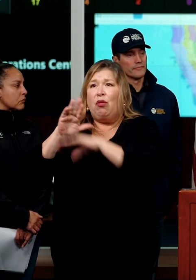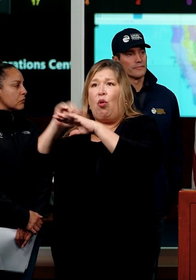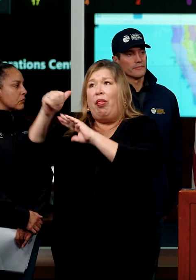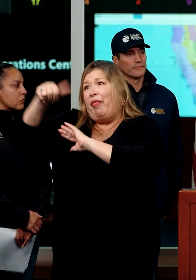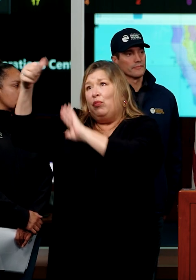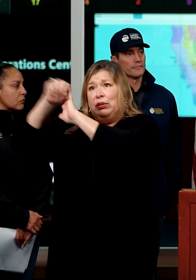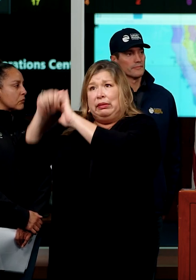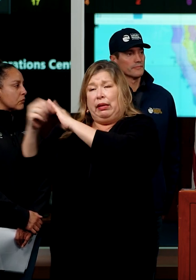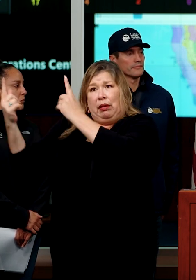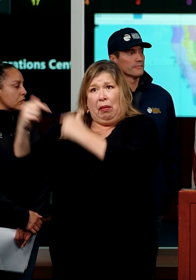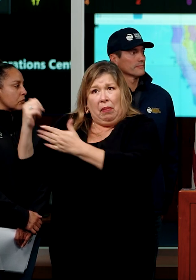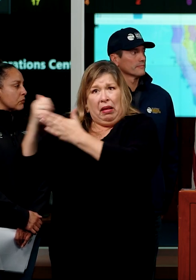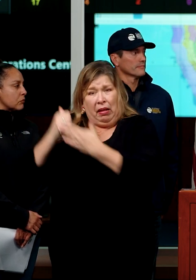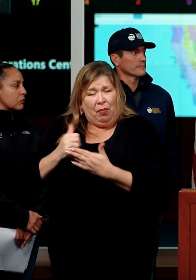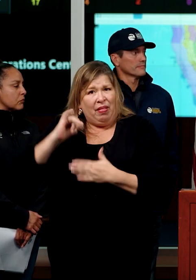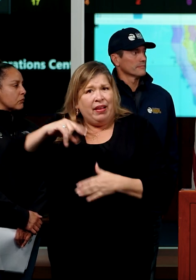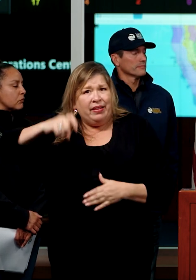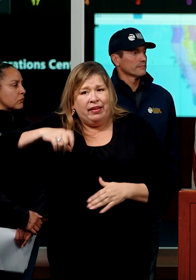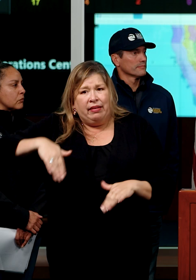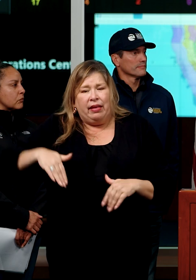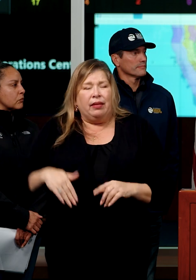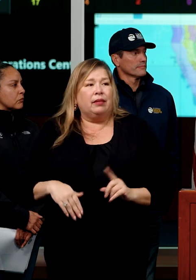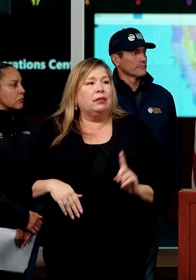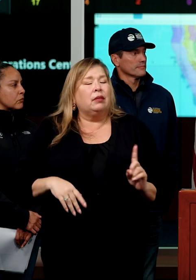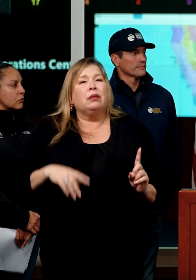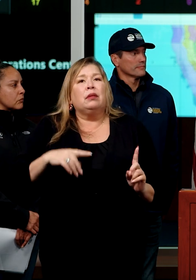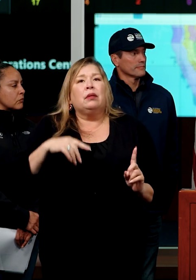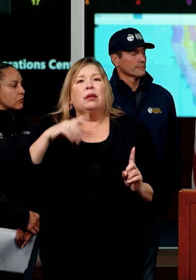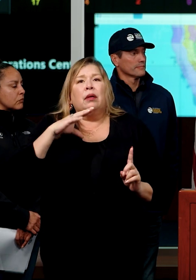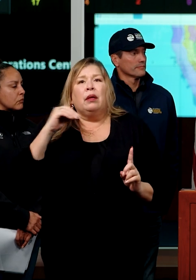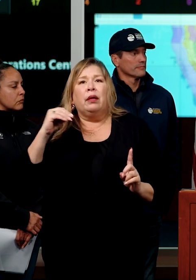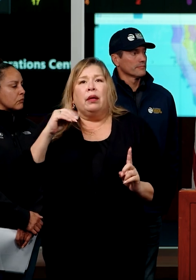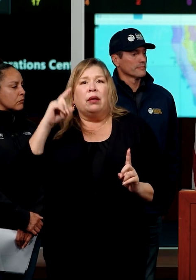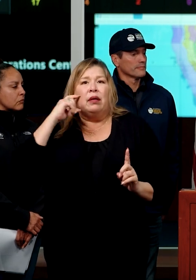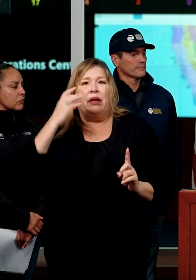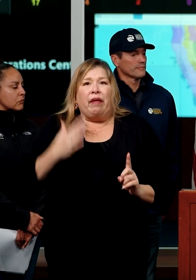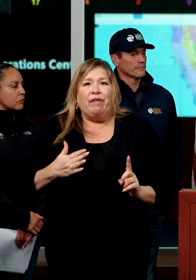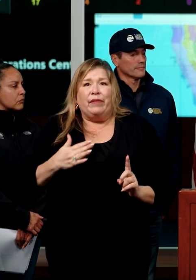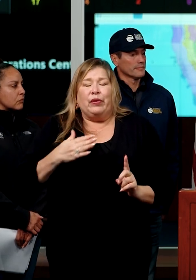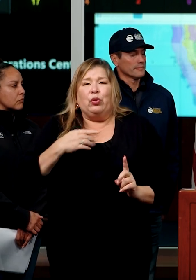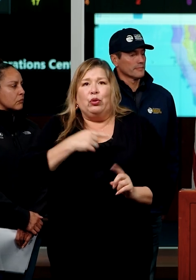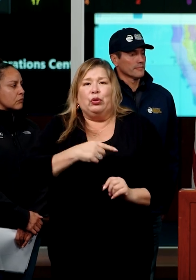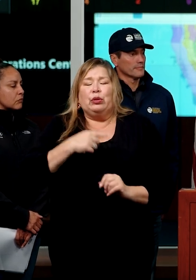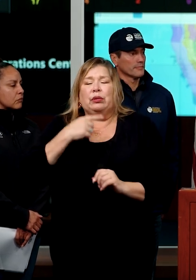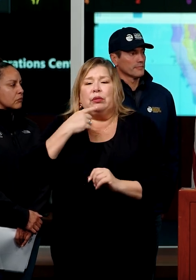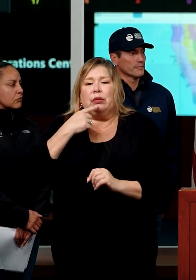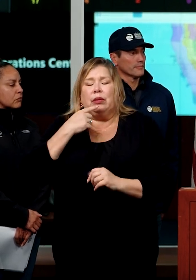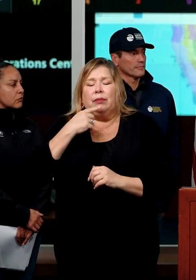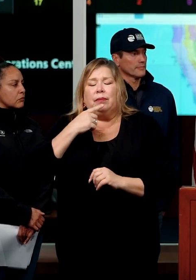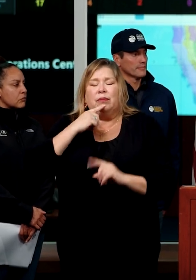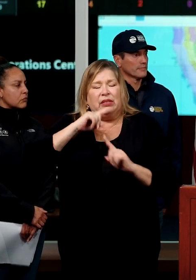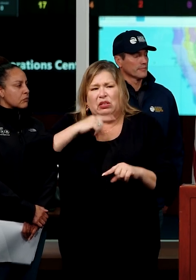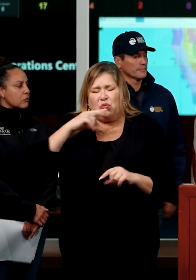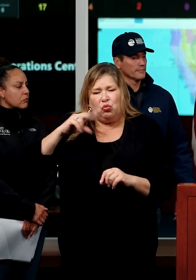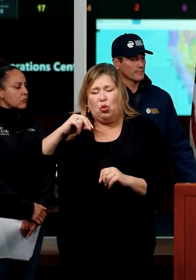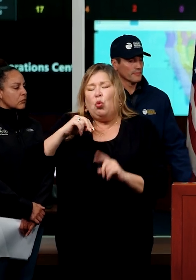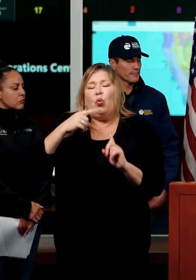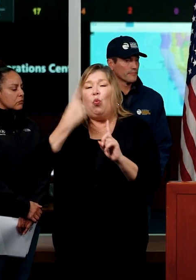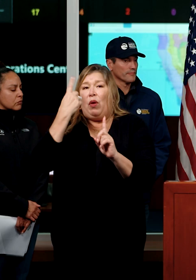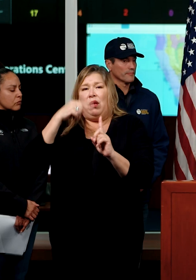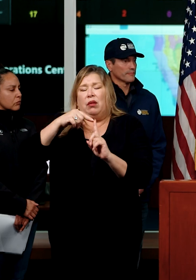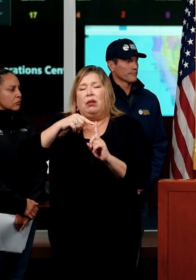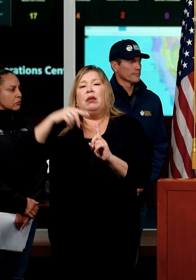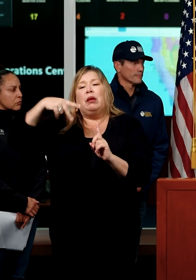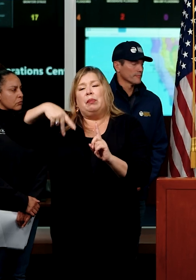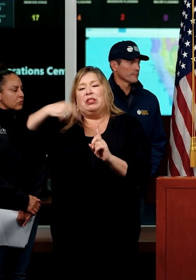do that? Not at the level that, uh, that we can anticipate, but notably for PG&E significantly. PG&E brought in, uh, out-of